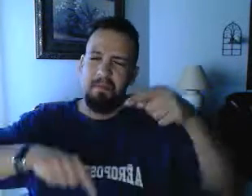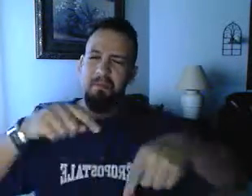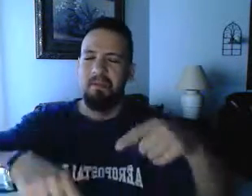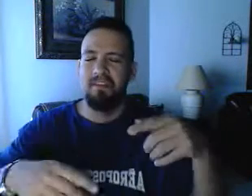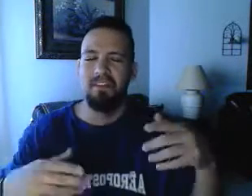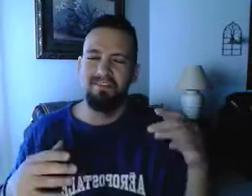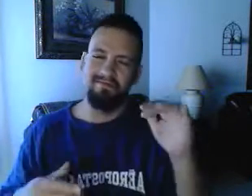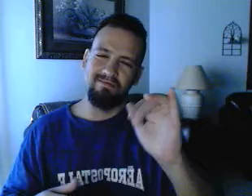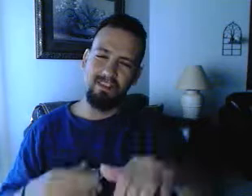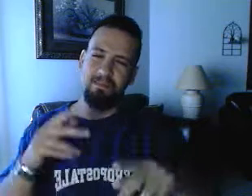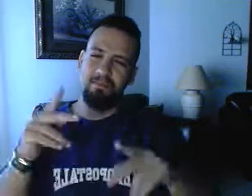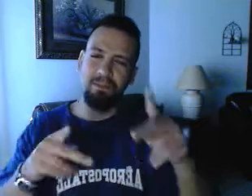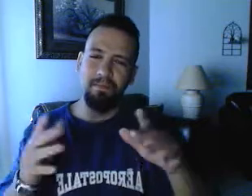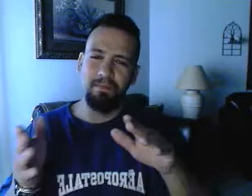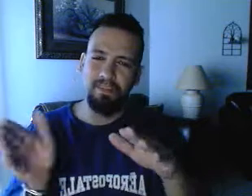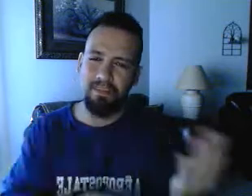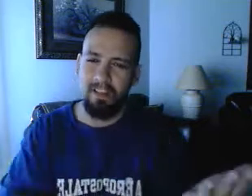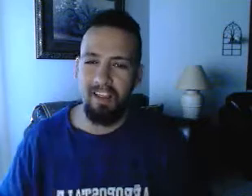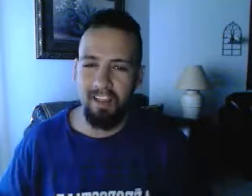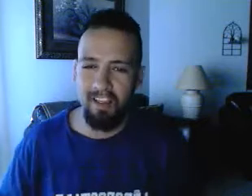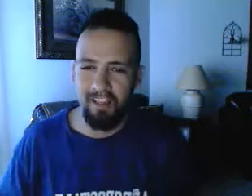The people start